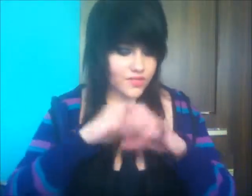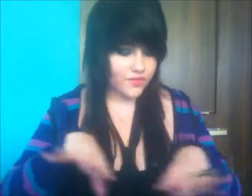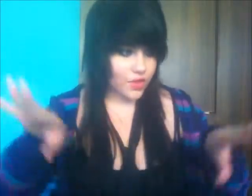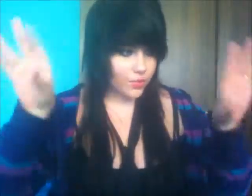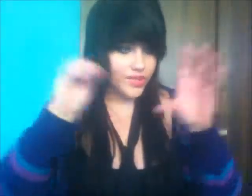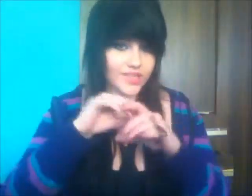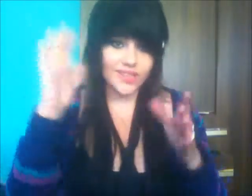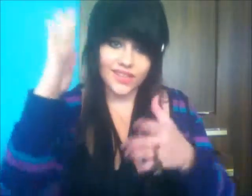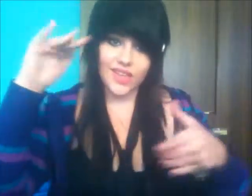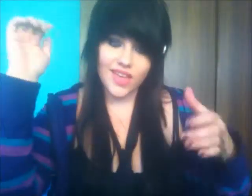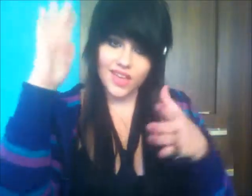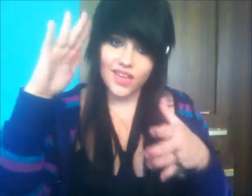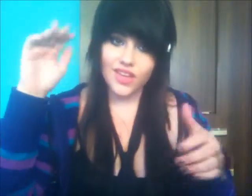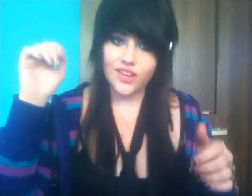is falling in the air